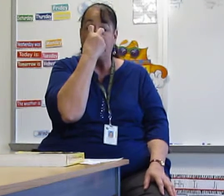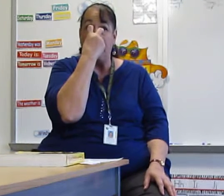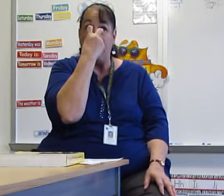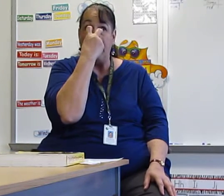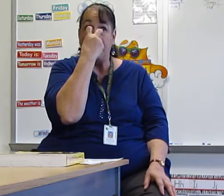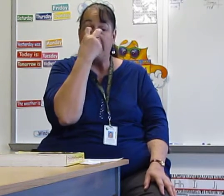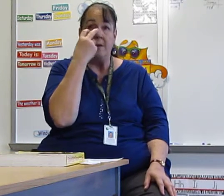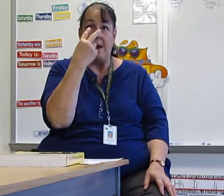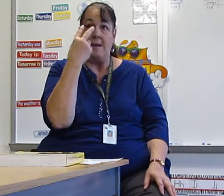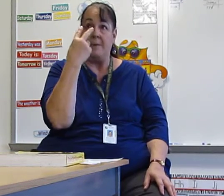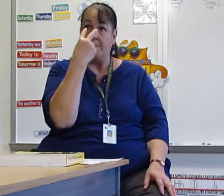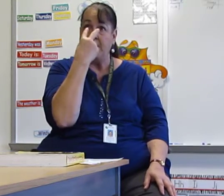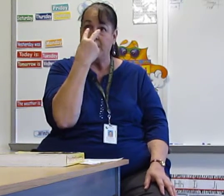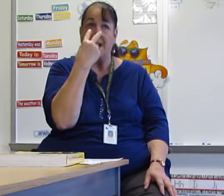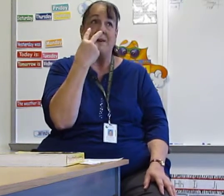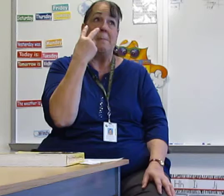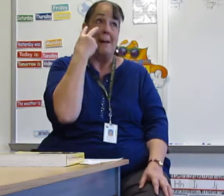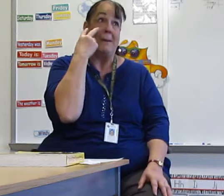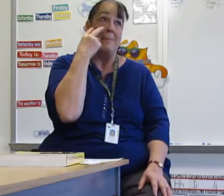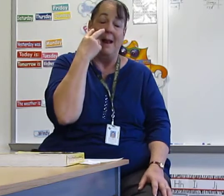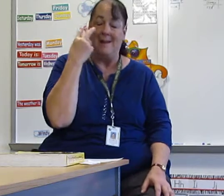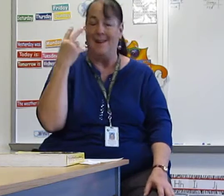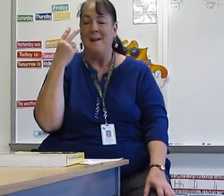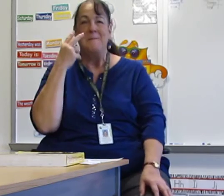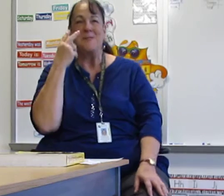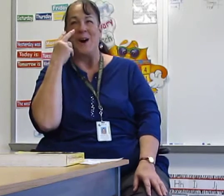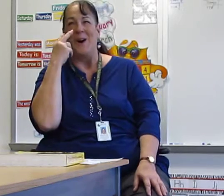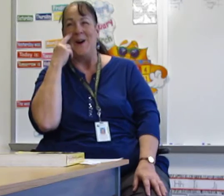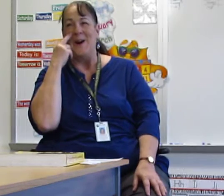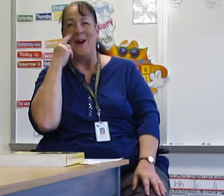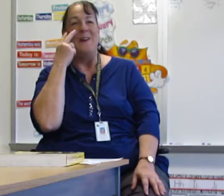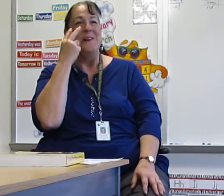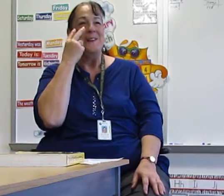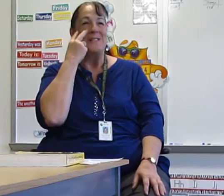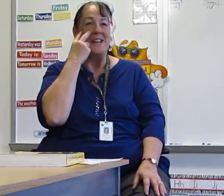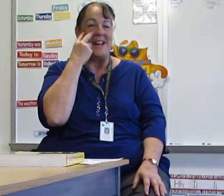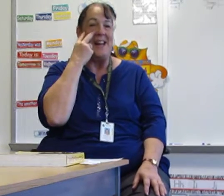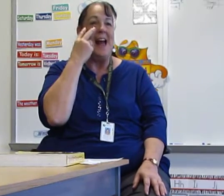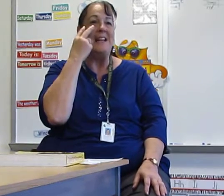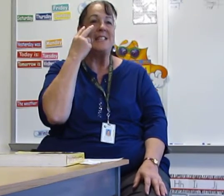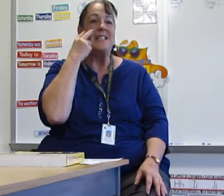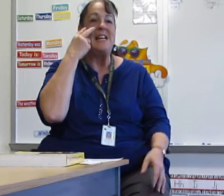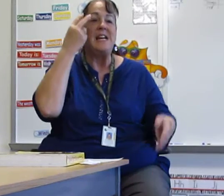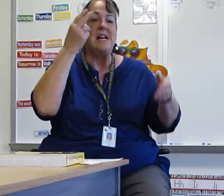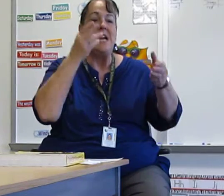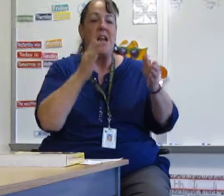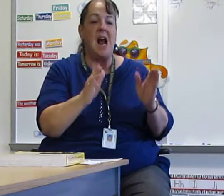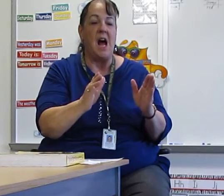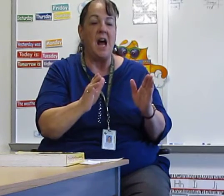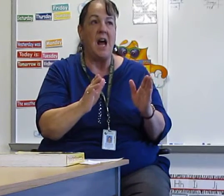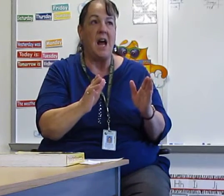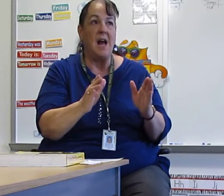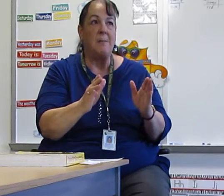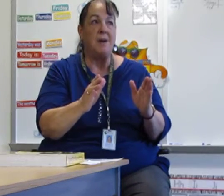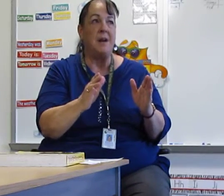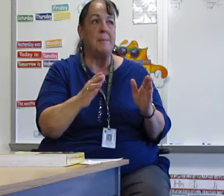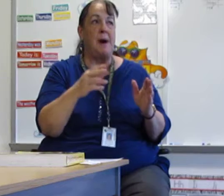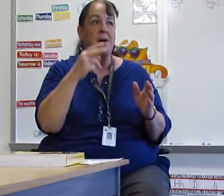blind. And if you poke yourself, you might be blind. So, see. So, And seen. Put it in a box.